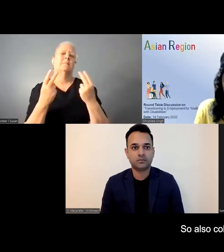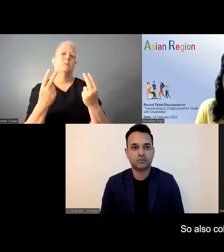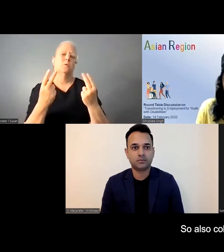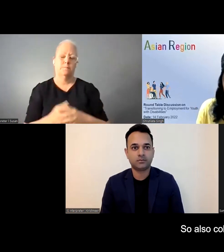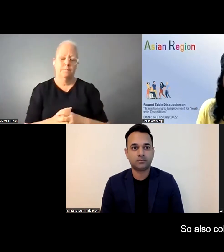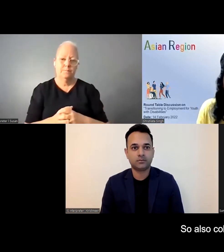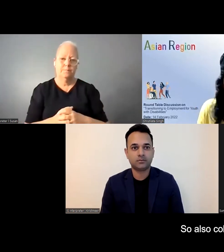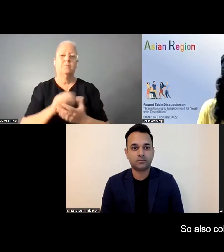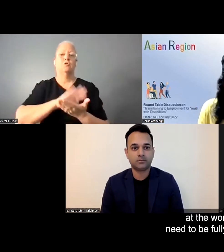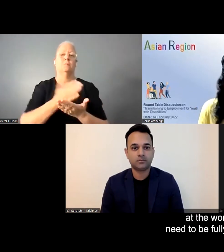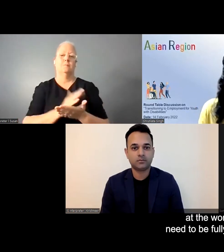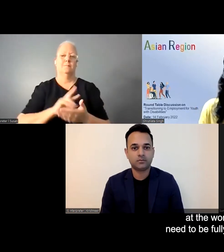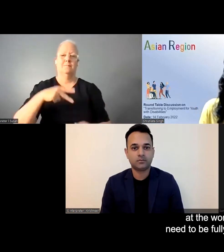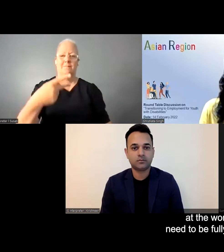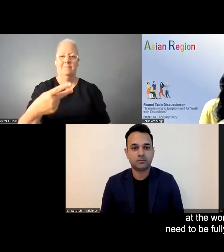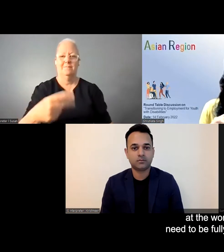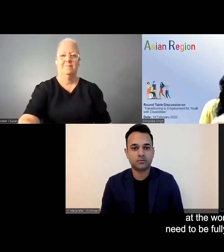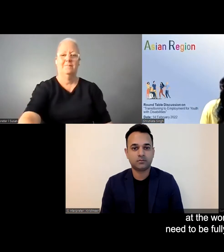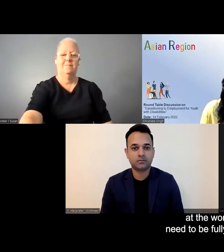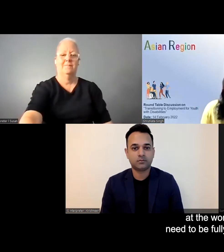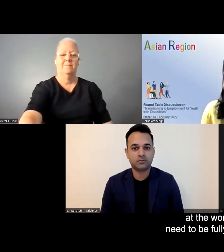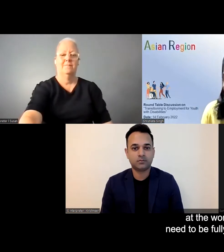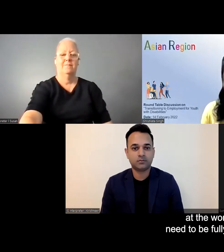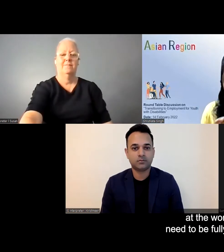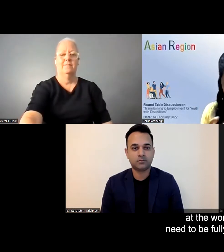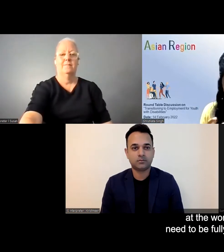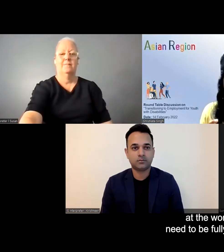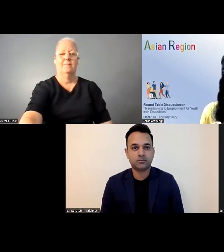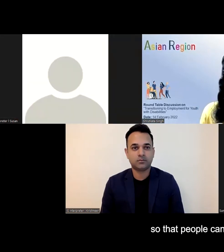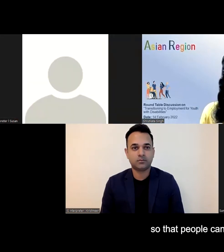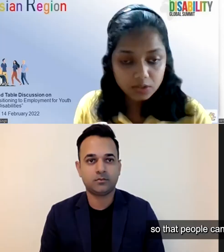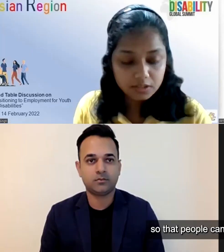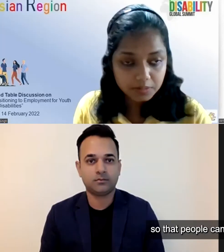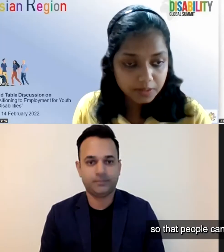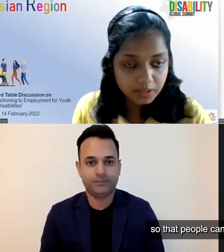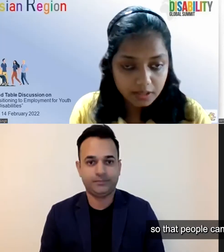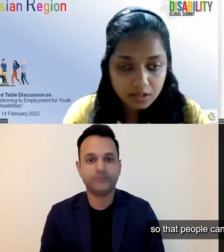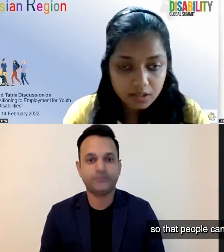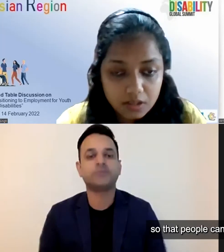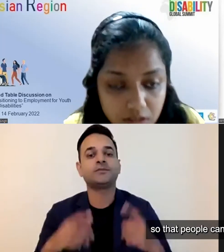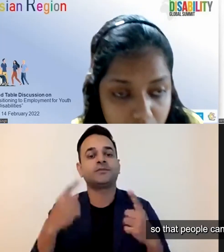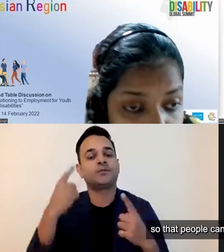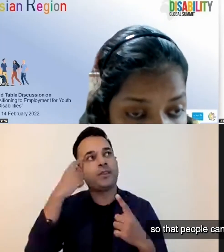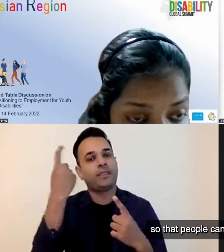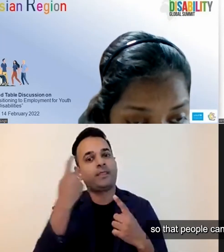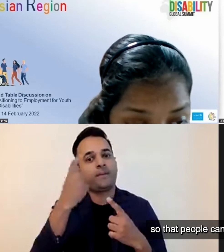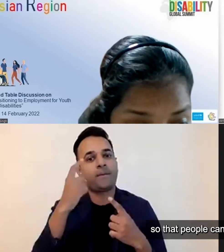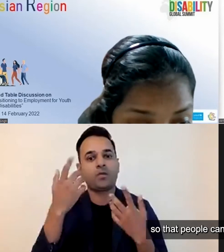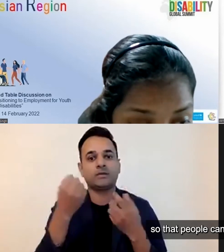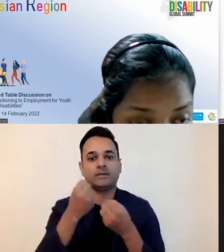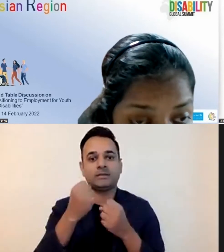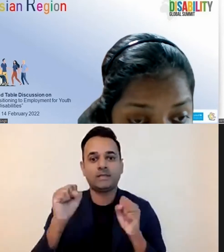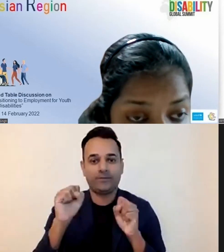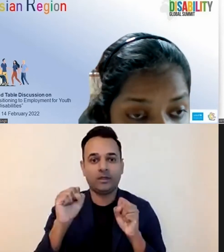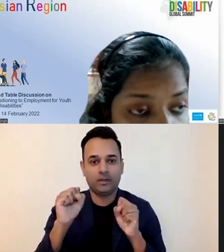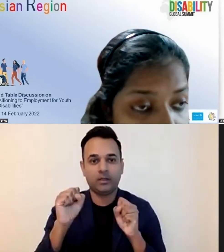And also colleagues at the workplace need to be fully supportive so that people can give their best.